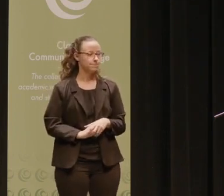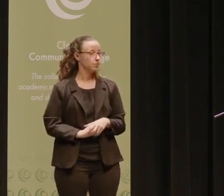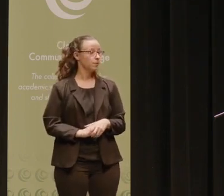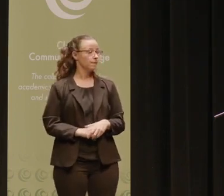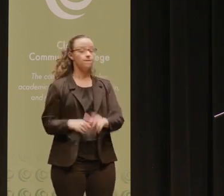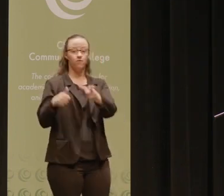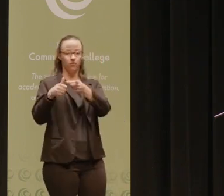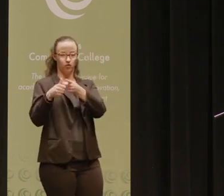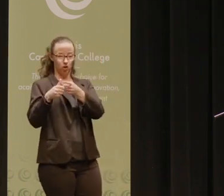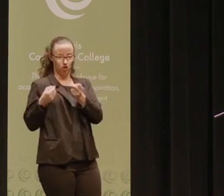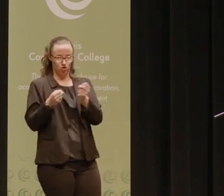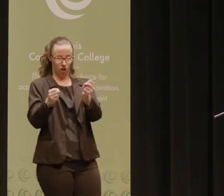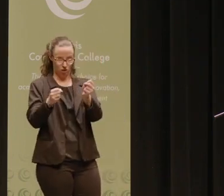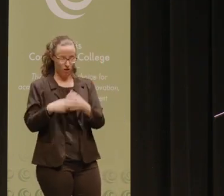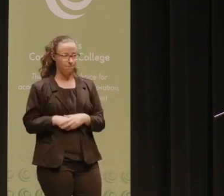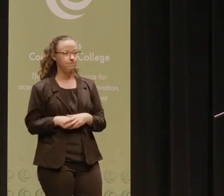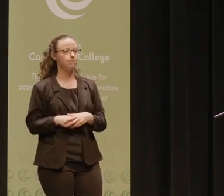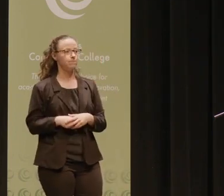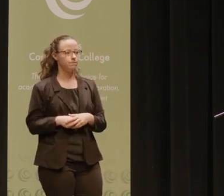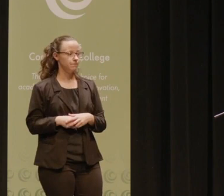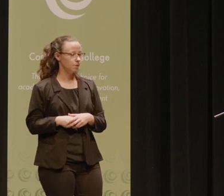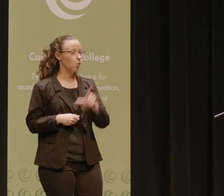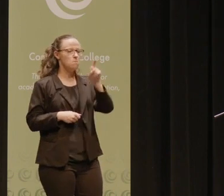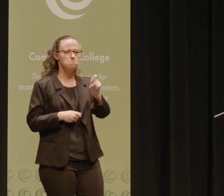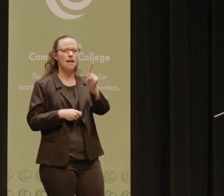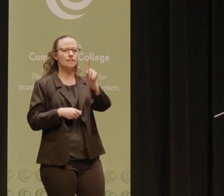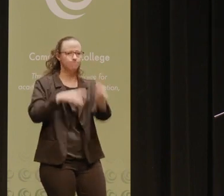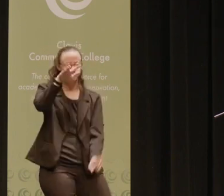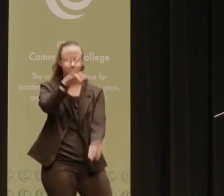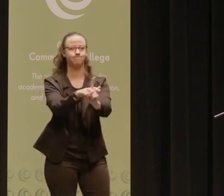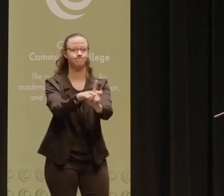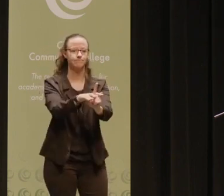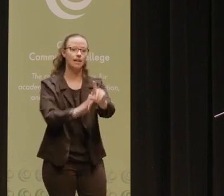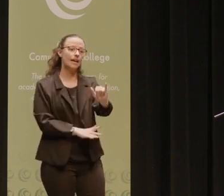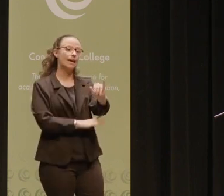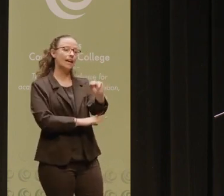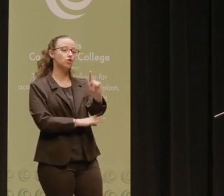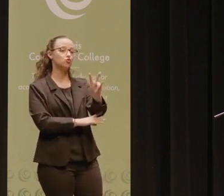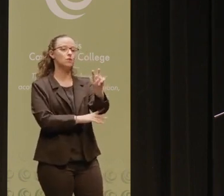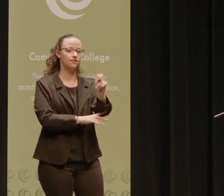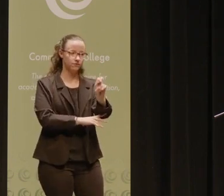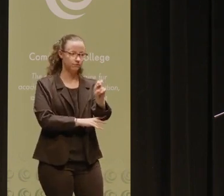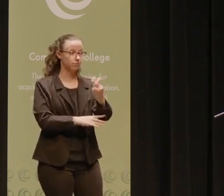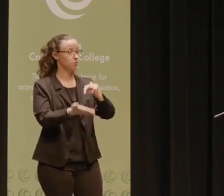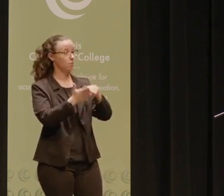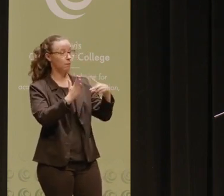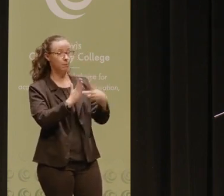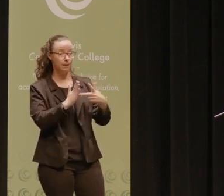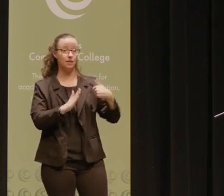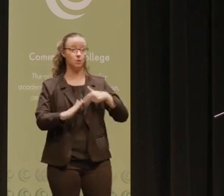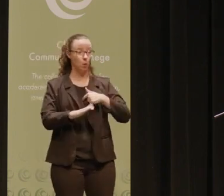The first strategy, we must be intrusive. Being intrusive essentially means that we take